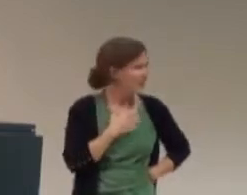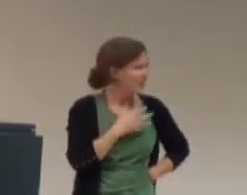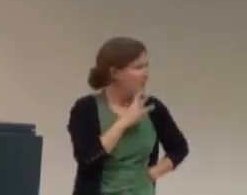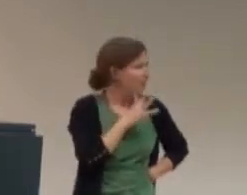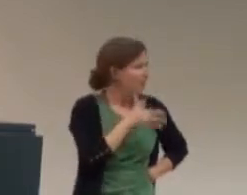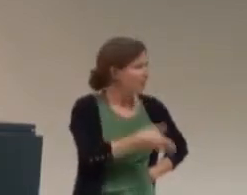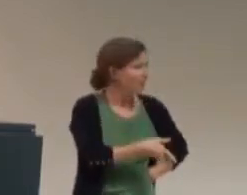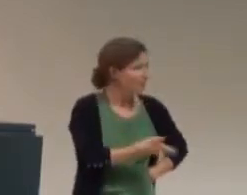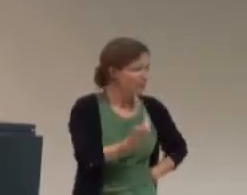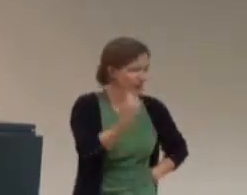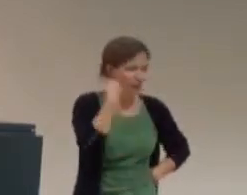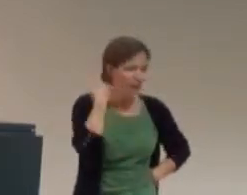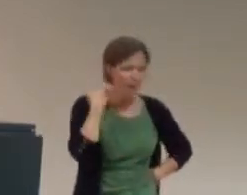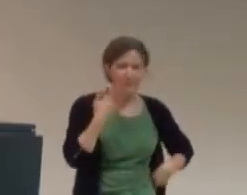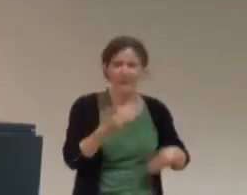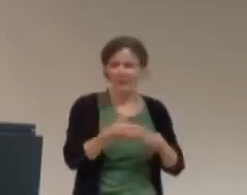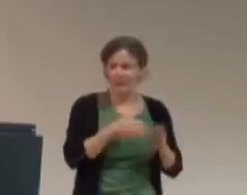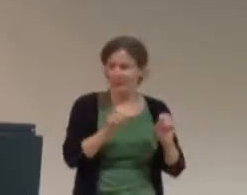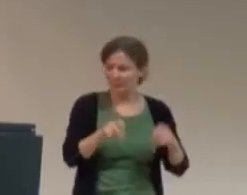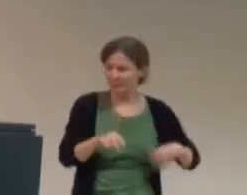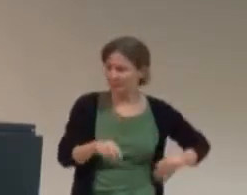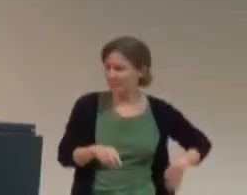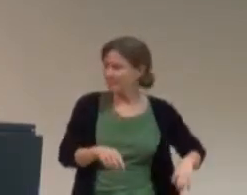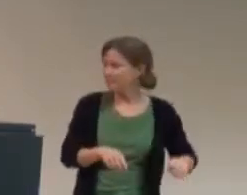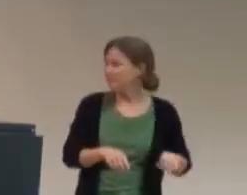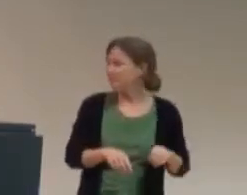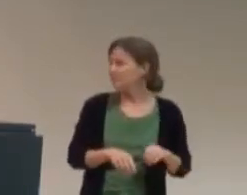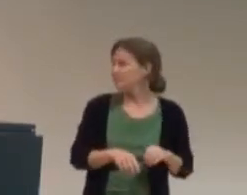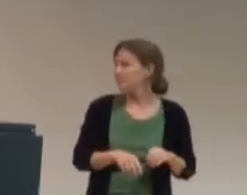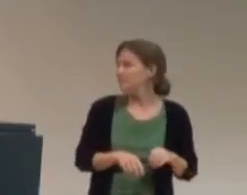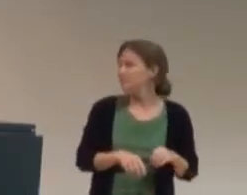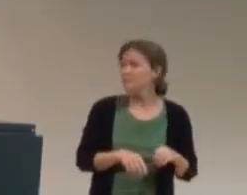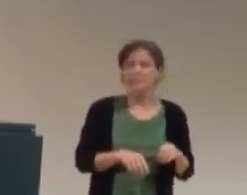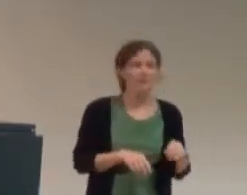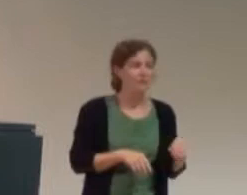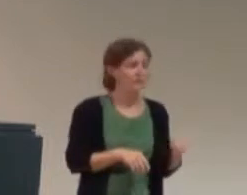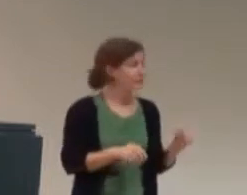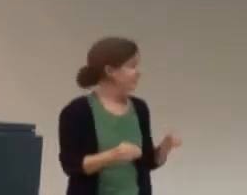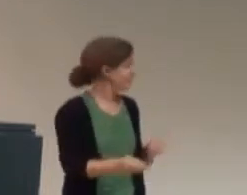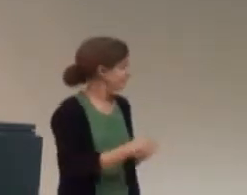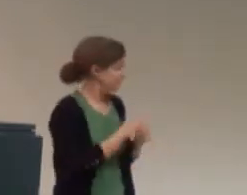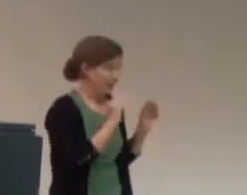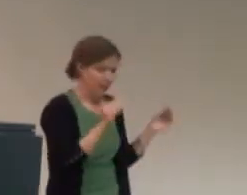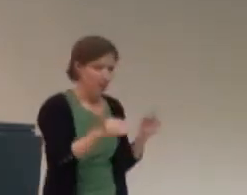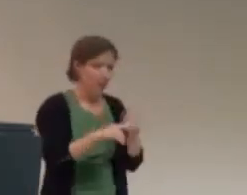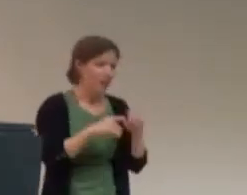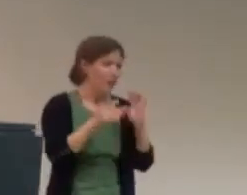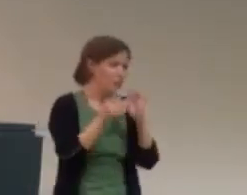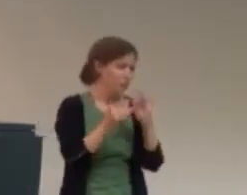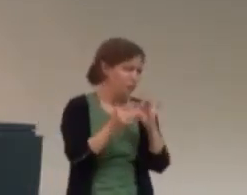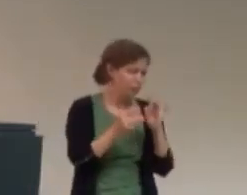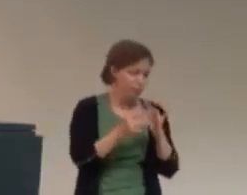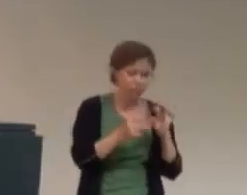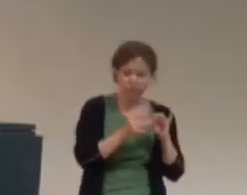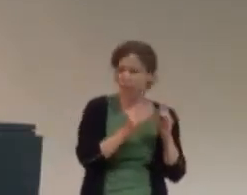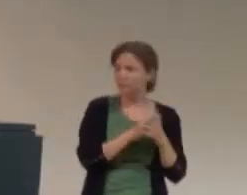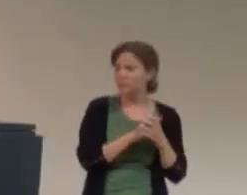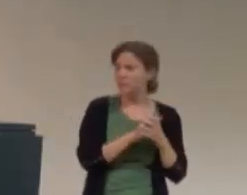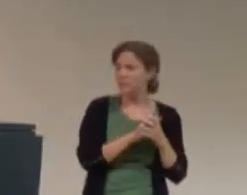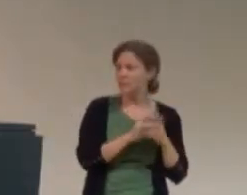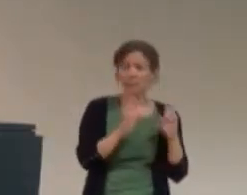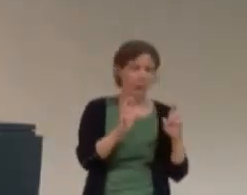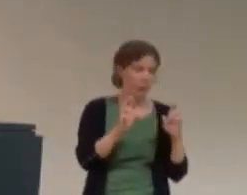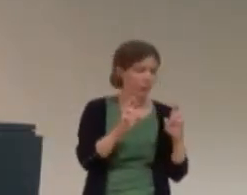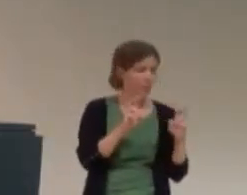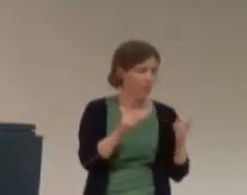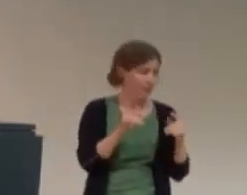that I left here, actually. So I have no visuals, but I'm just going to talk to you, and hopefully